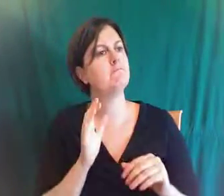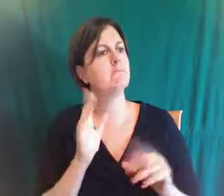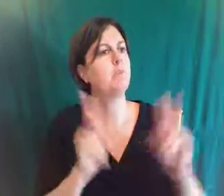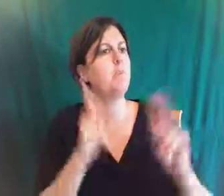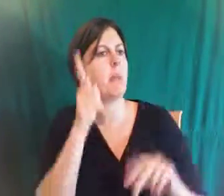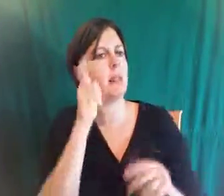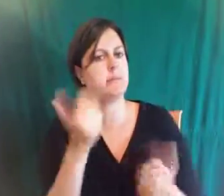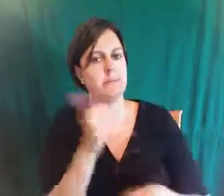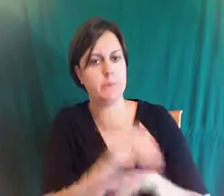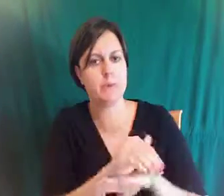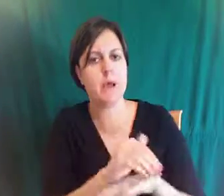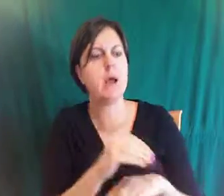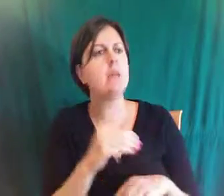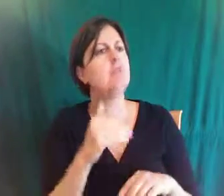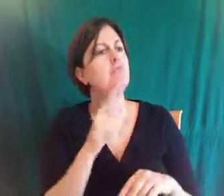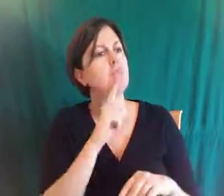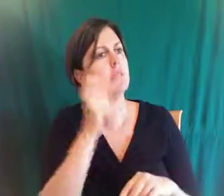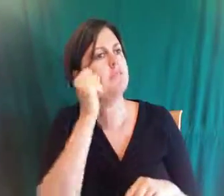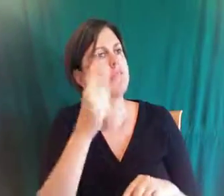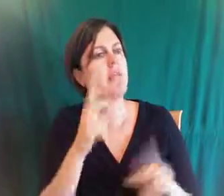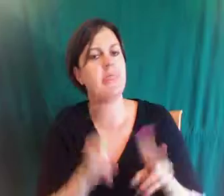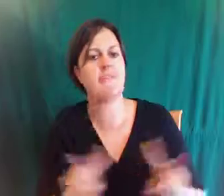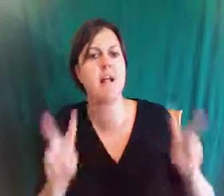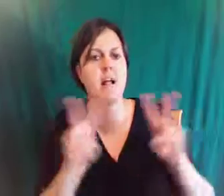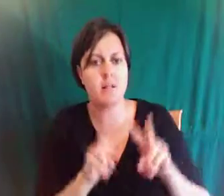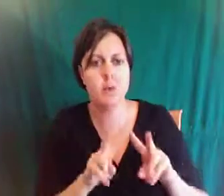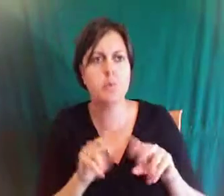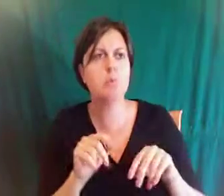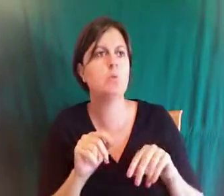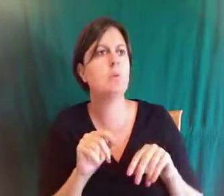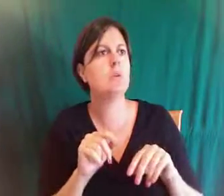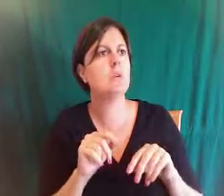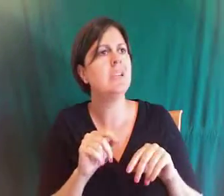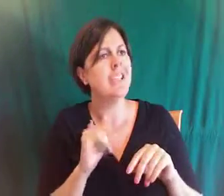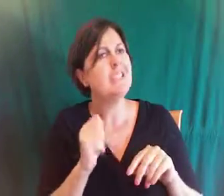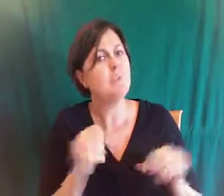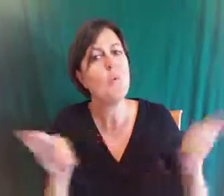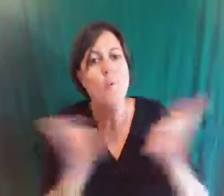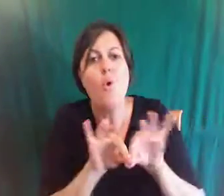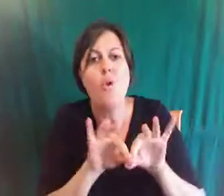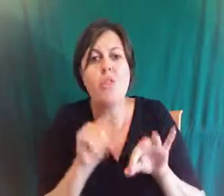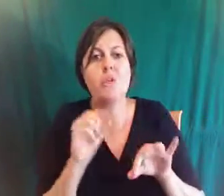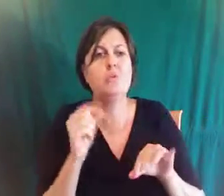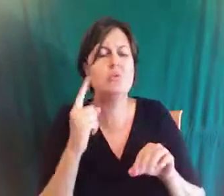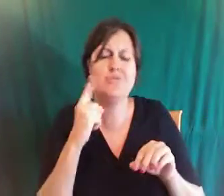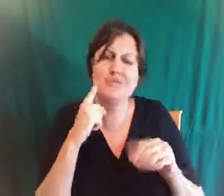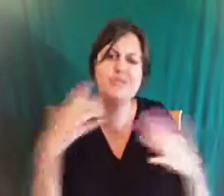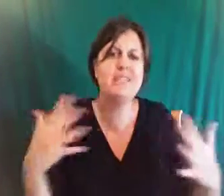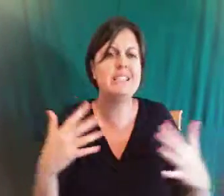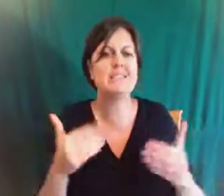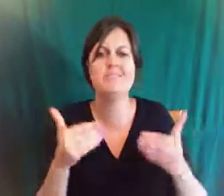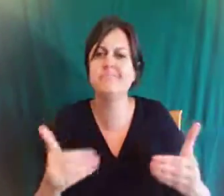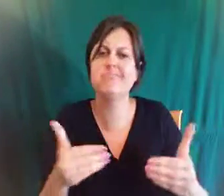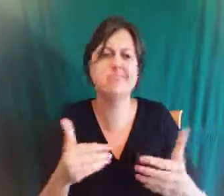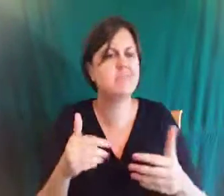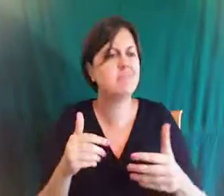value that it is to make the leap the risk what it feels like to make the leap and how you